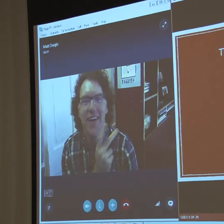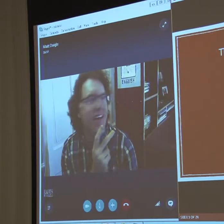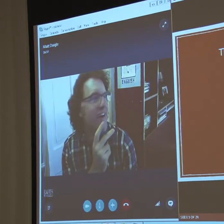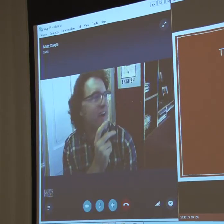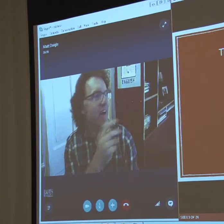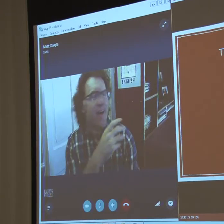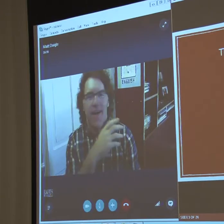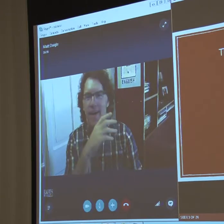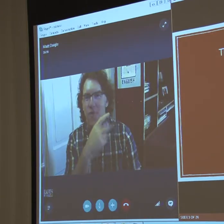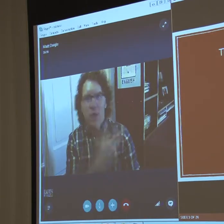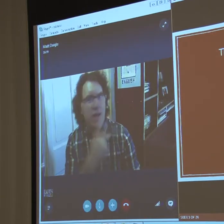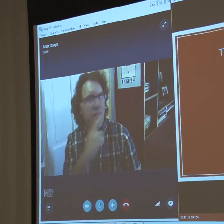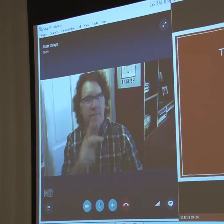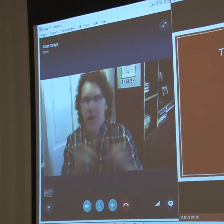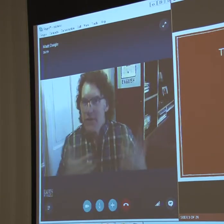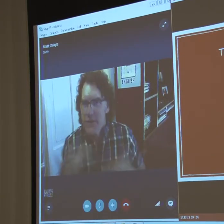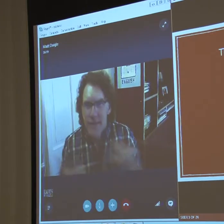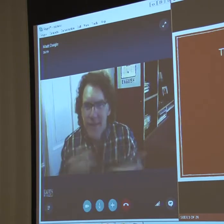Okay.